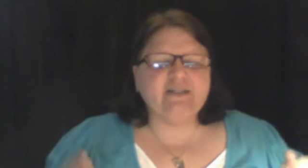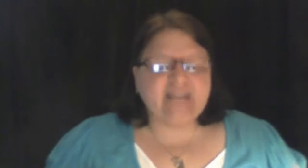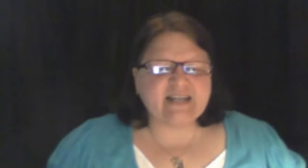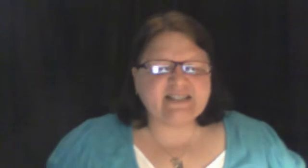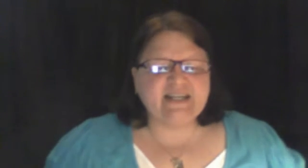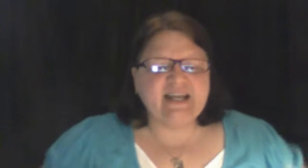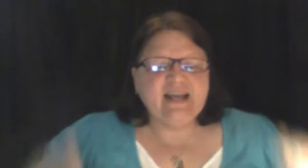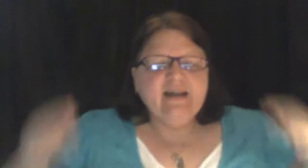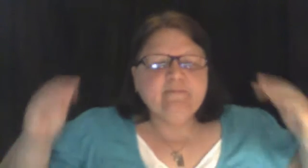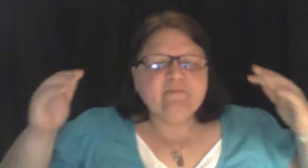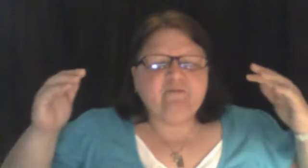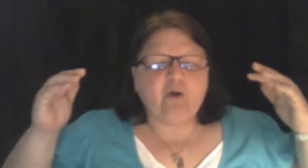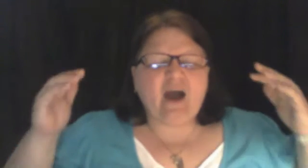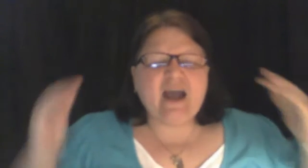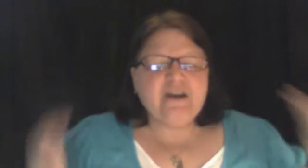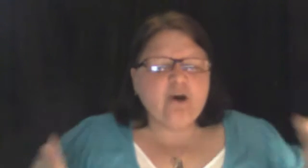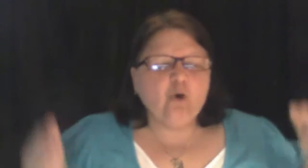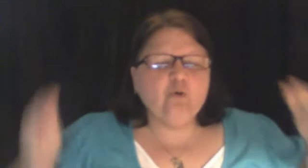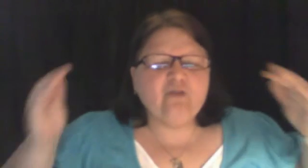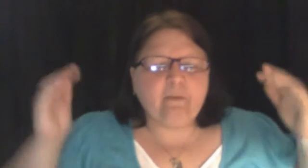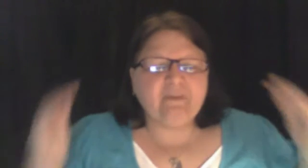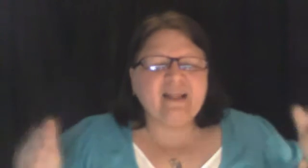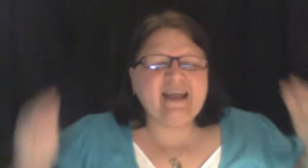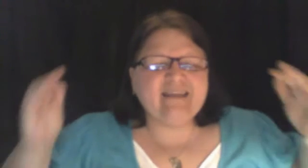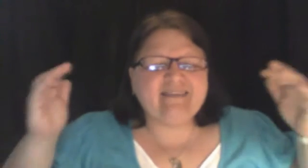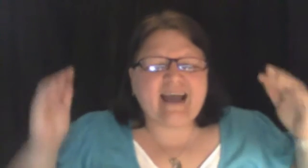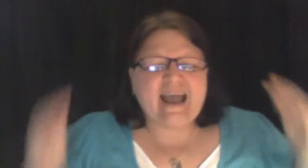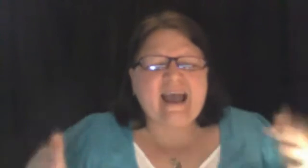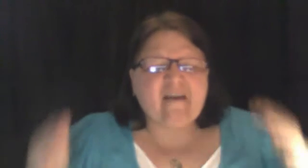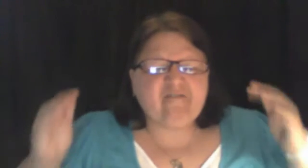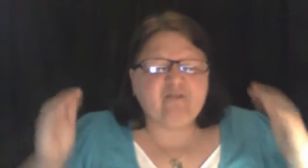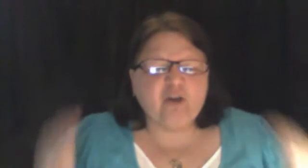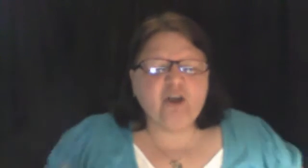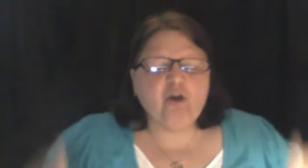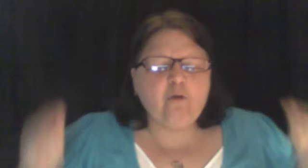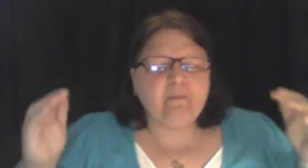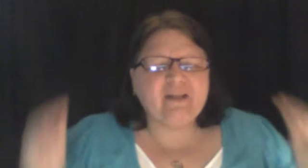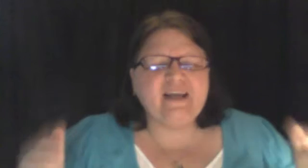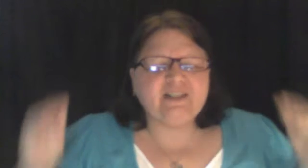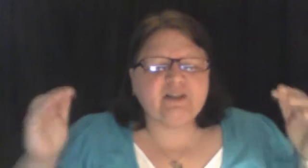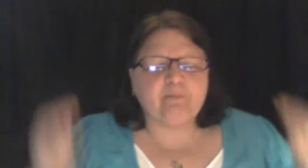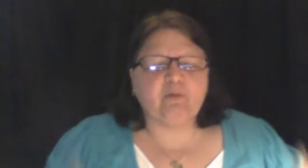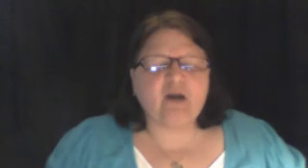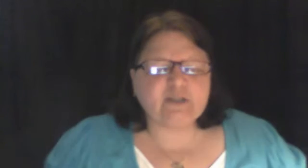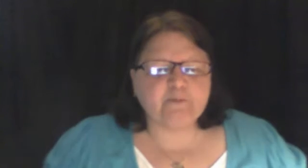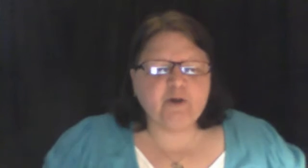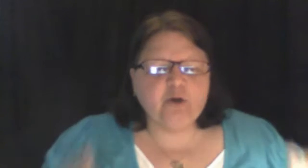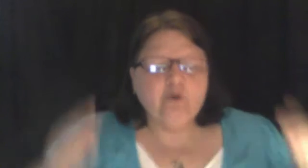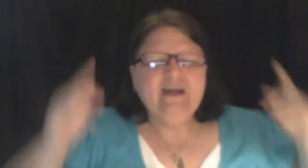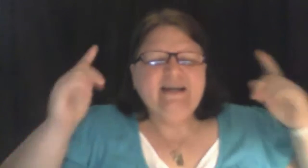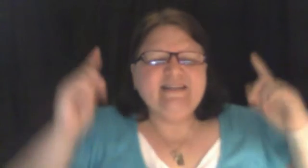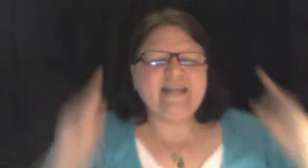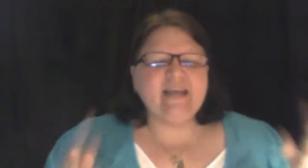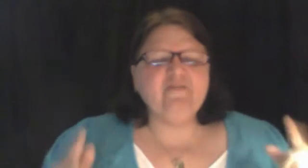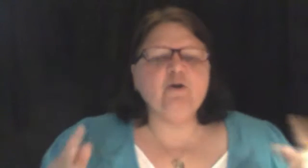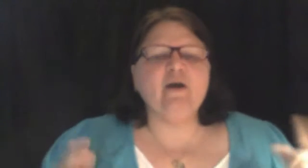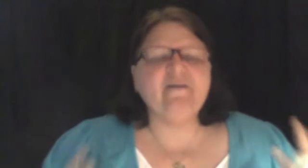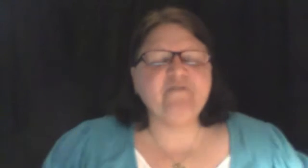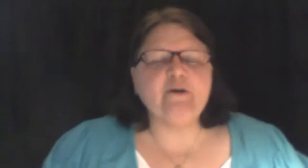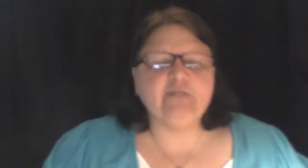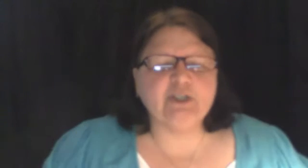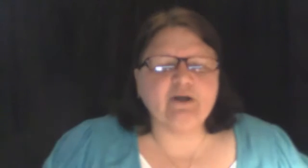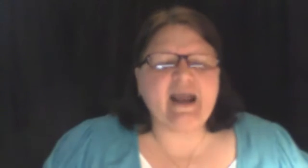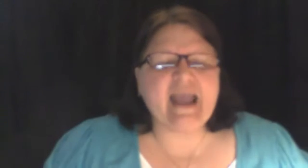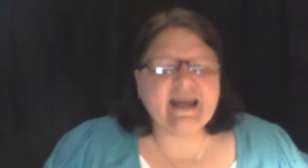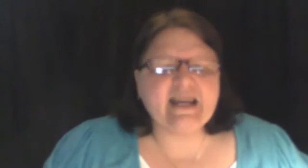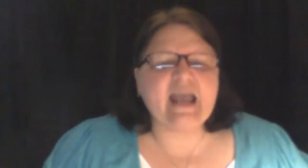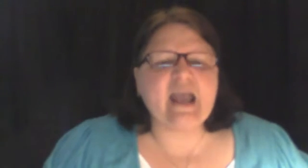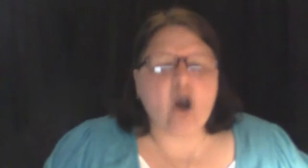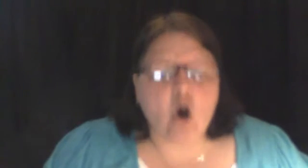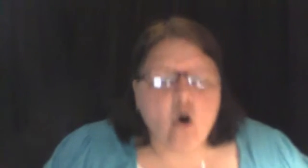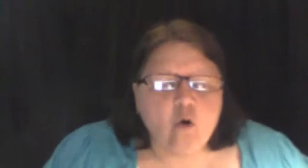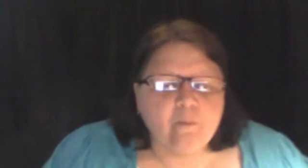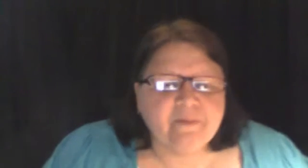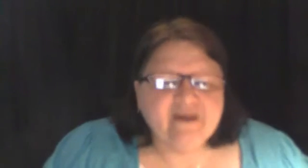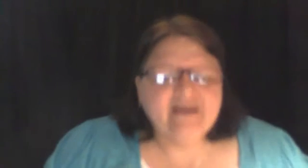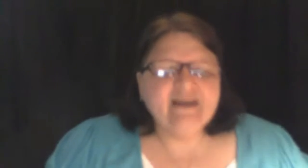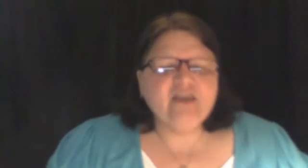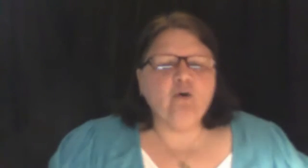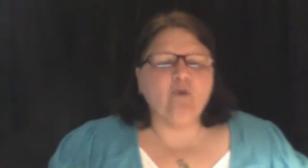destiny. For I know the plans I have for you, plans to prosper you, to give you a future and a hope. Your